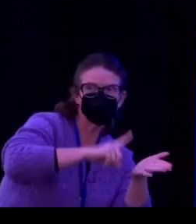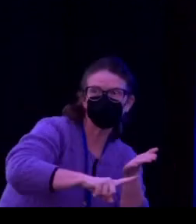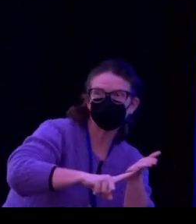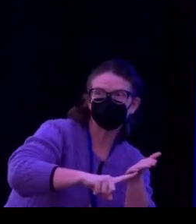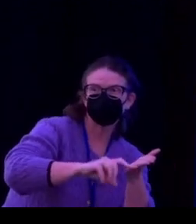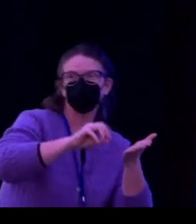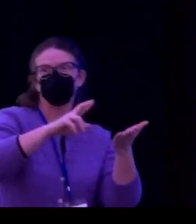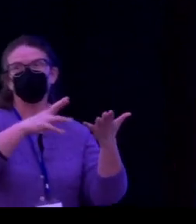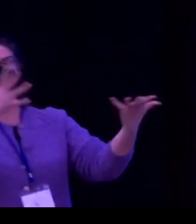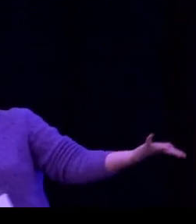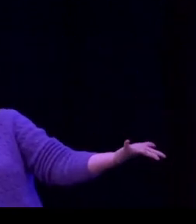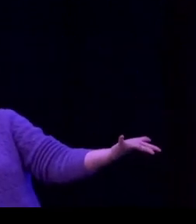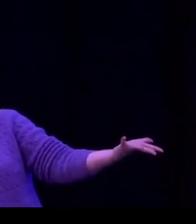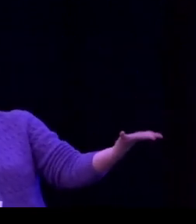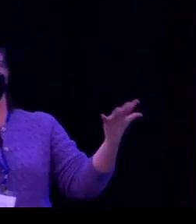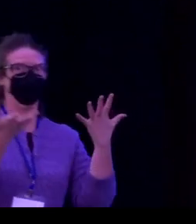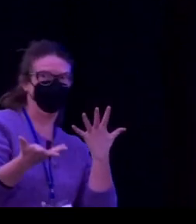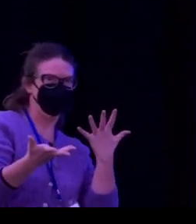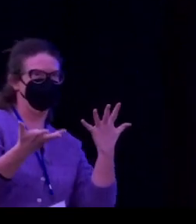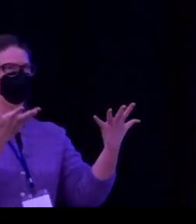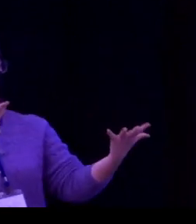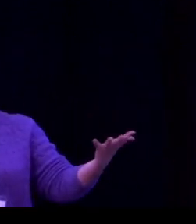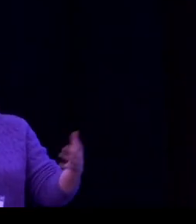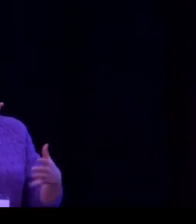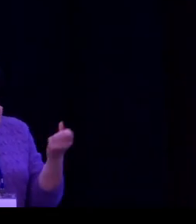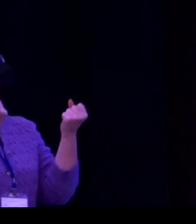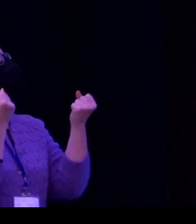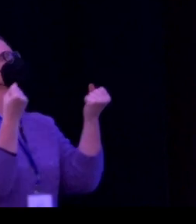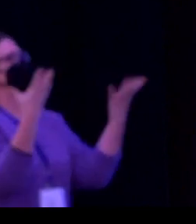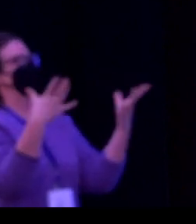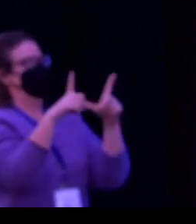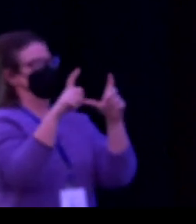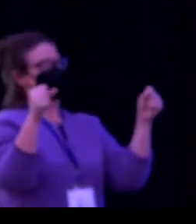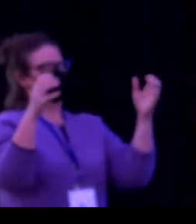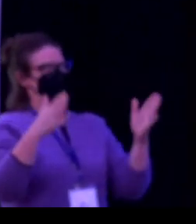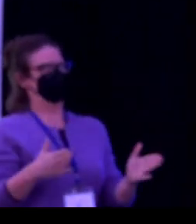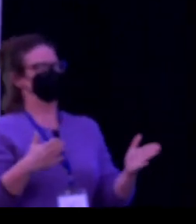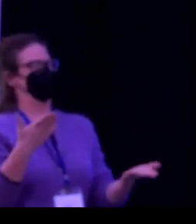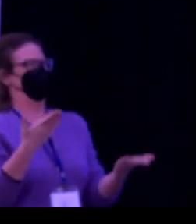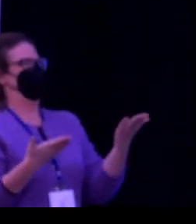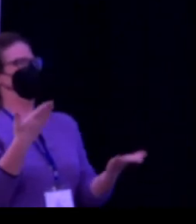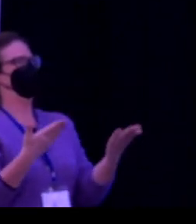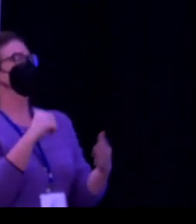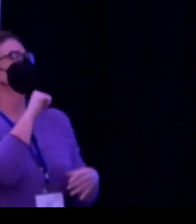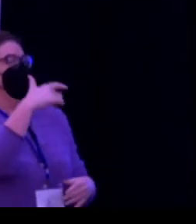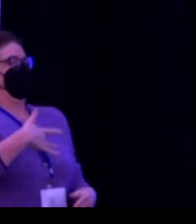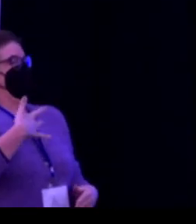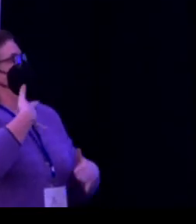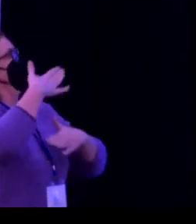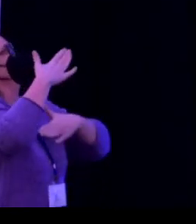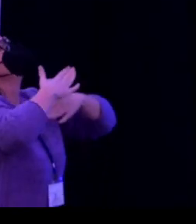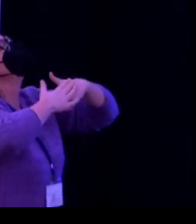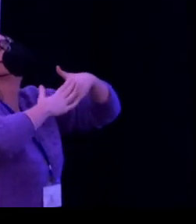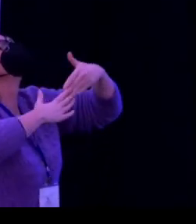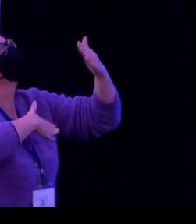I use myself as a participant in the study? Or do I, do I not? So I think that there are a lot of